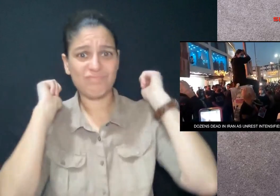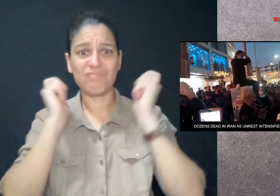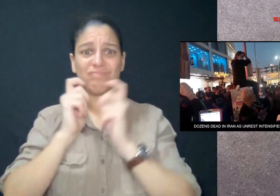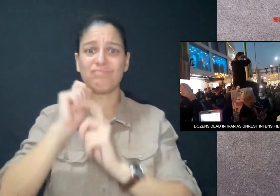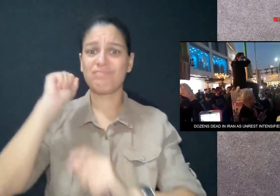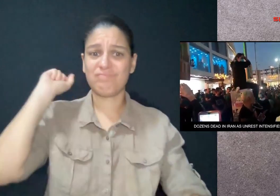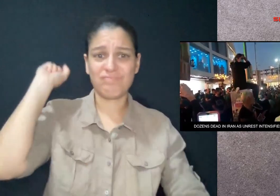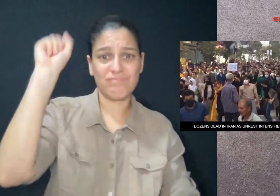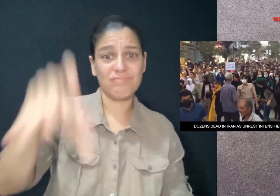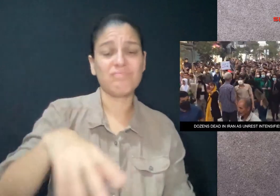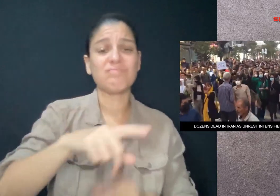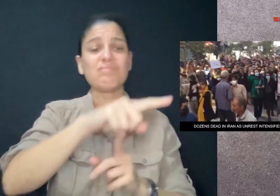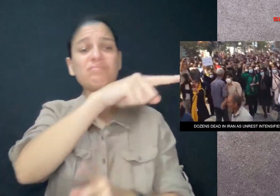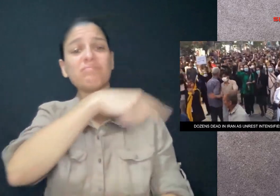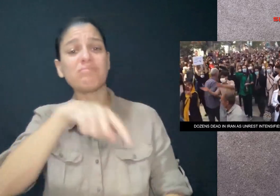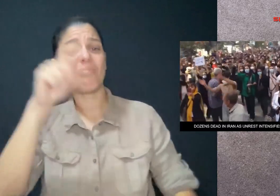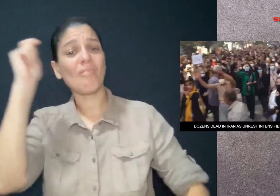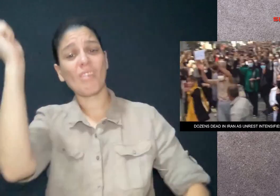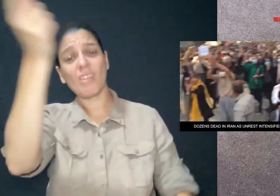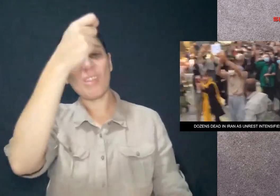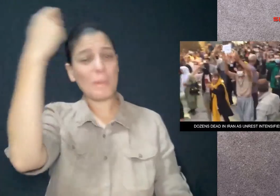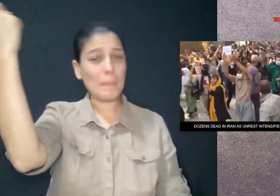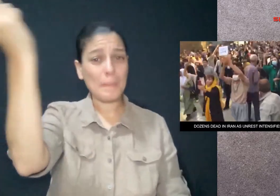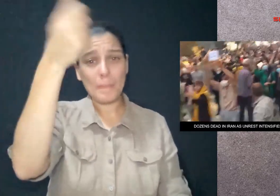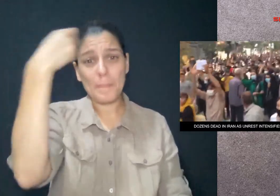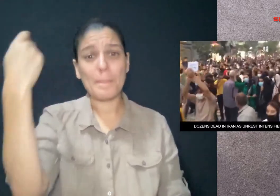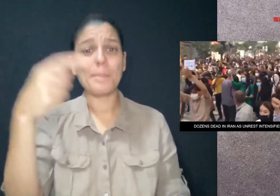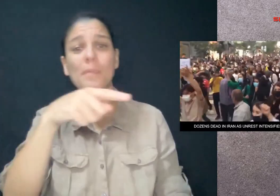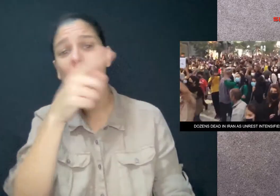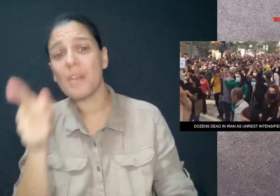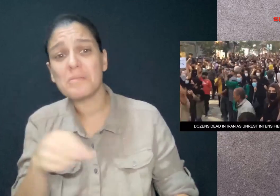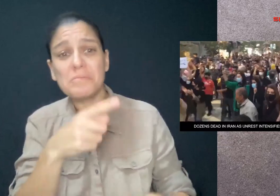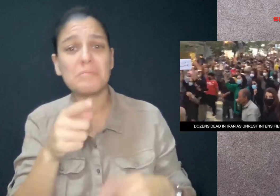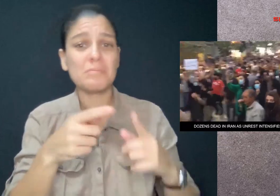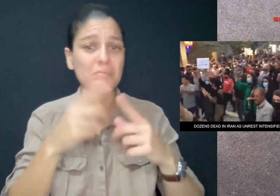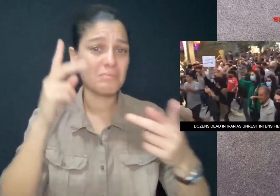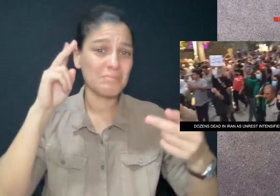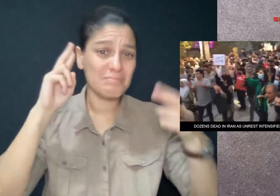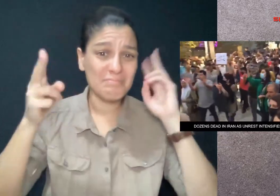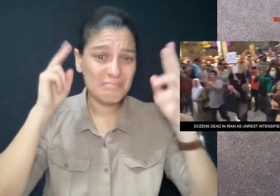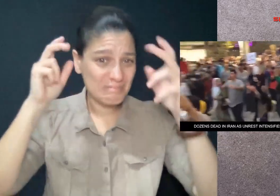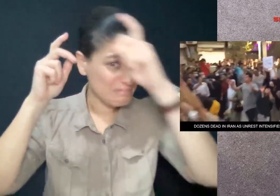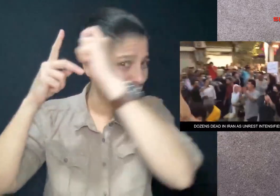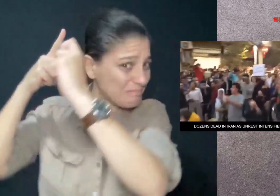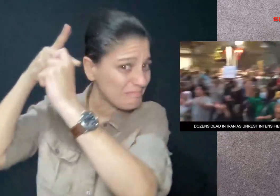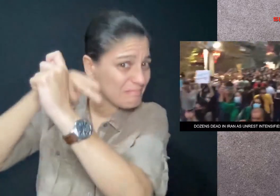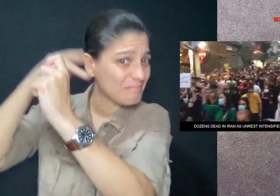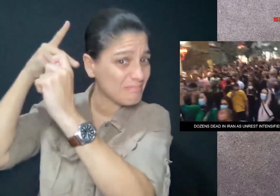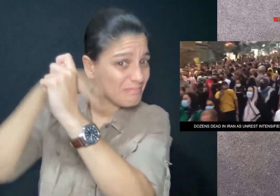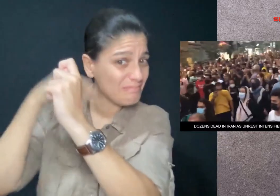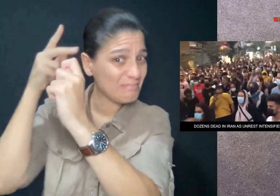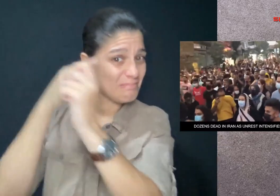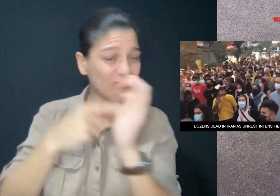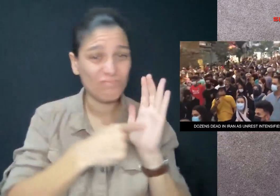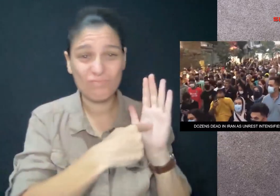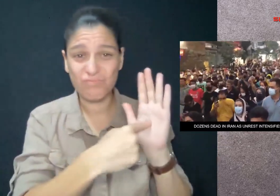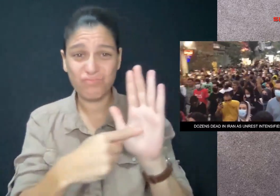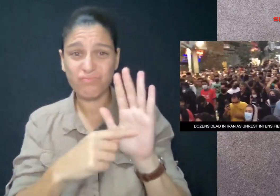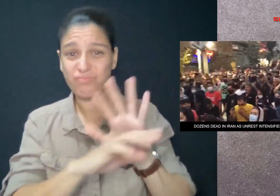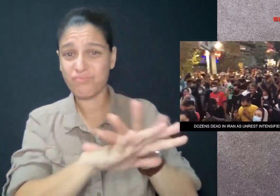Women have been ripping off their hijabs, waving them in the air, cutting their hair in public, and